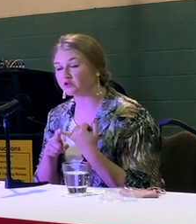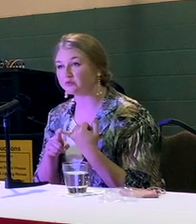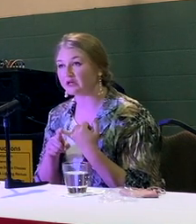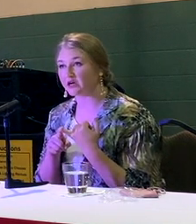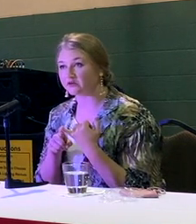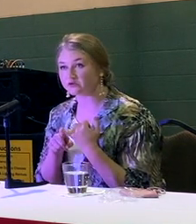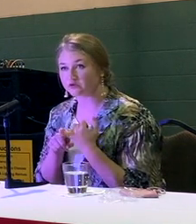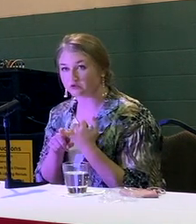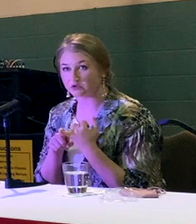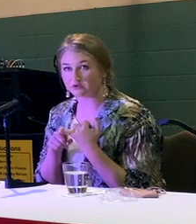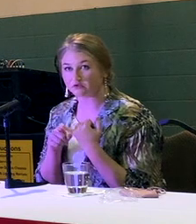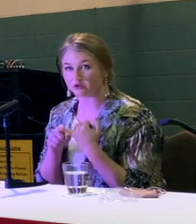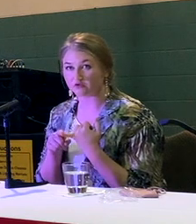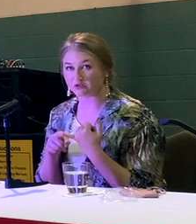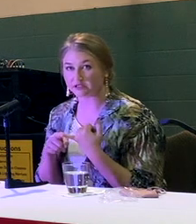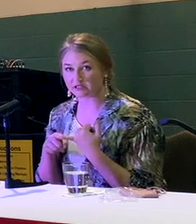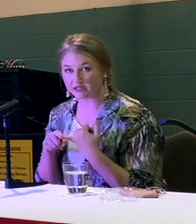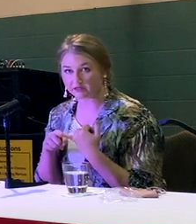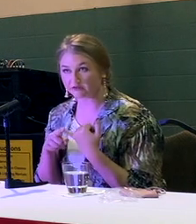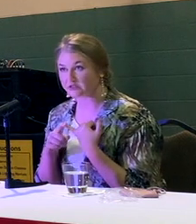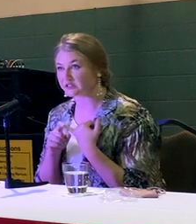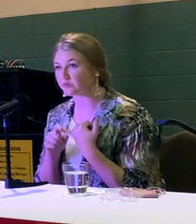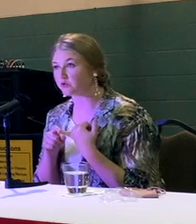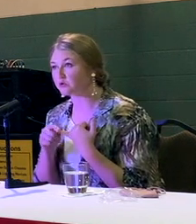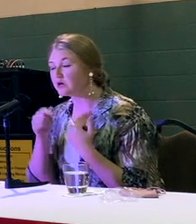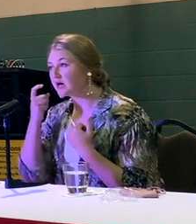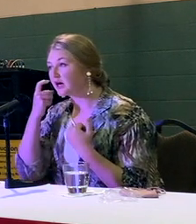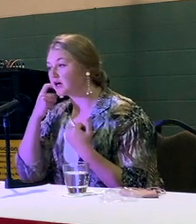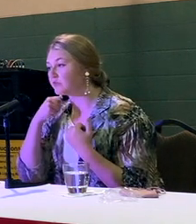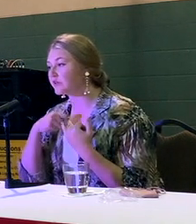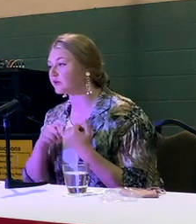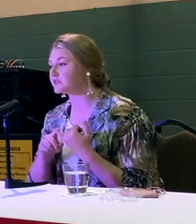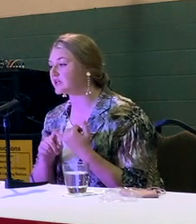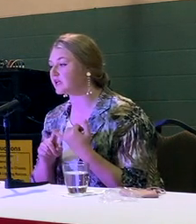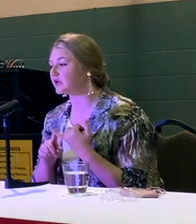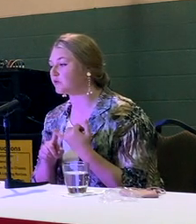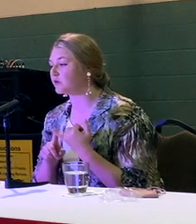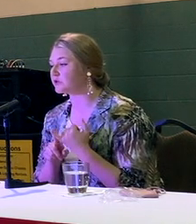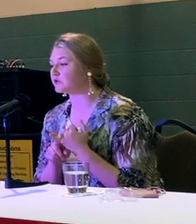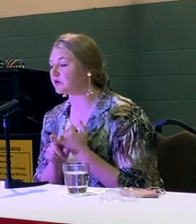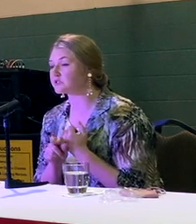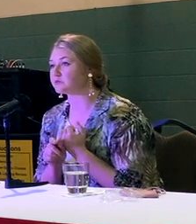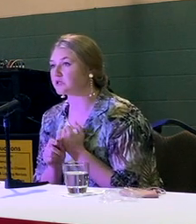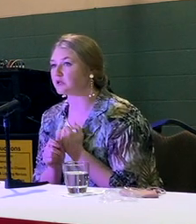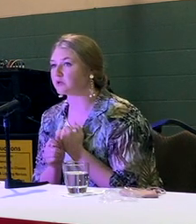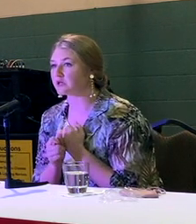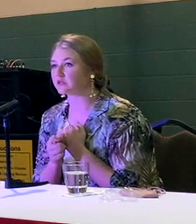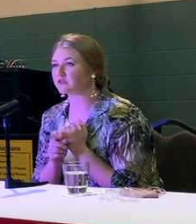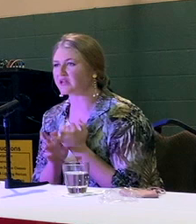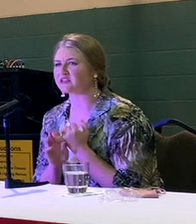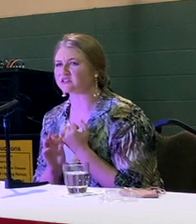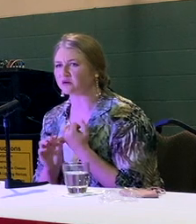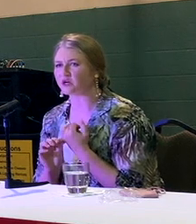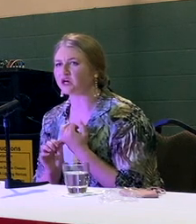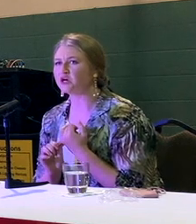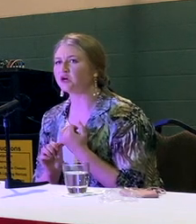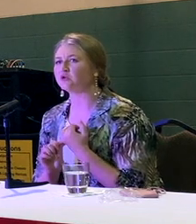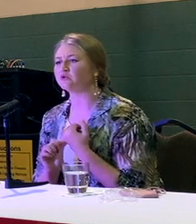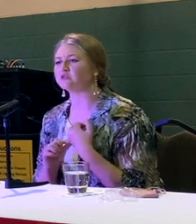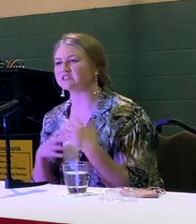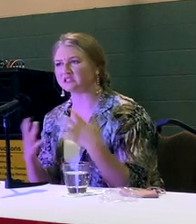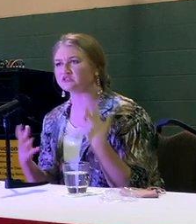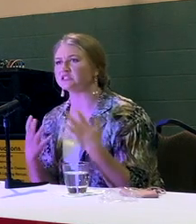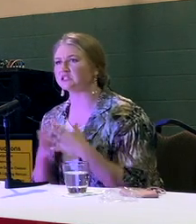who have been out of school for over a year. For example, there was a woman who I was speaking with last summer